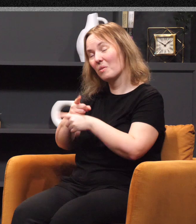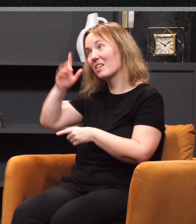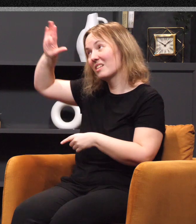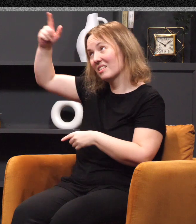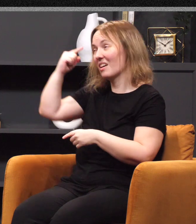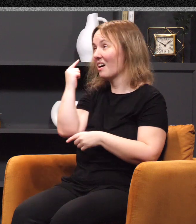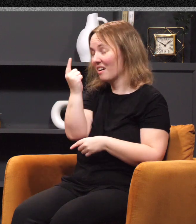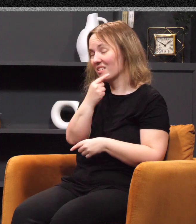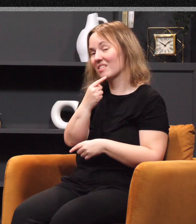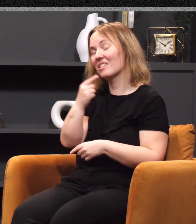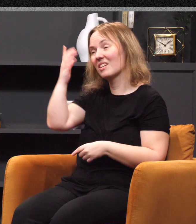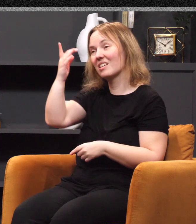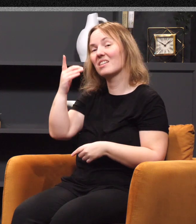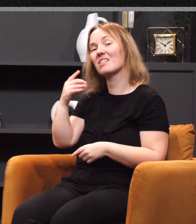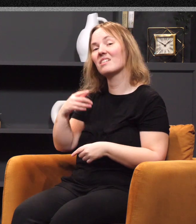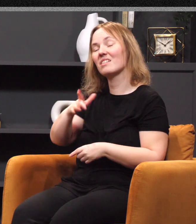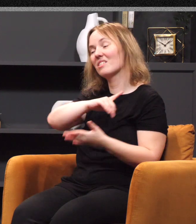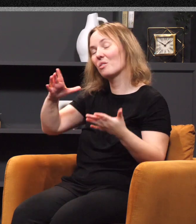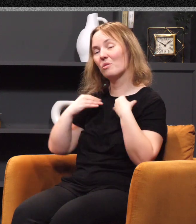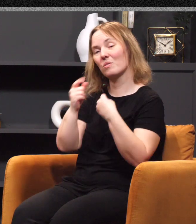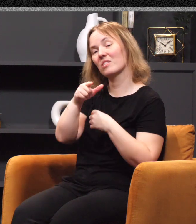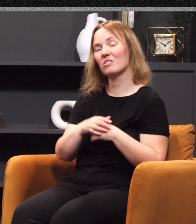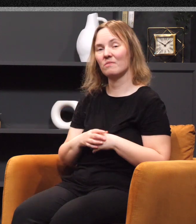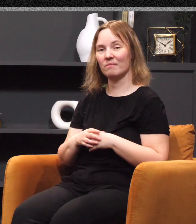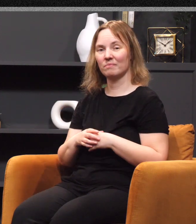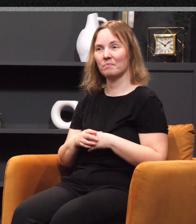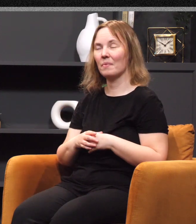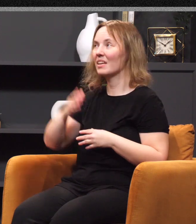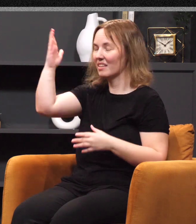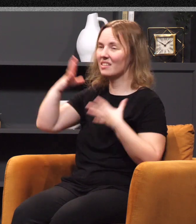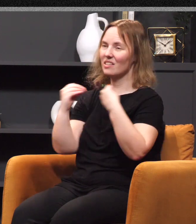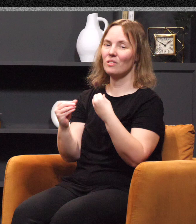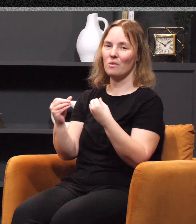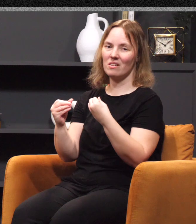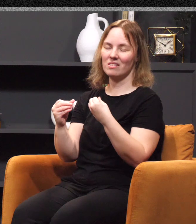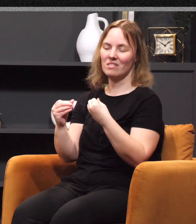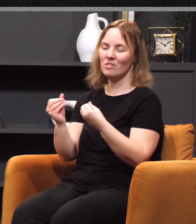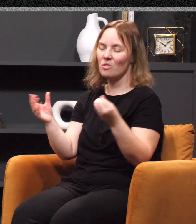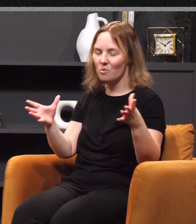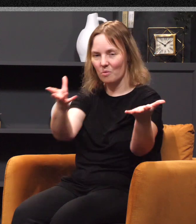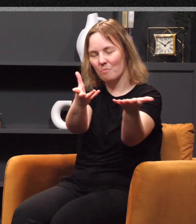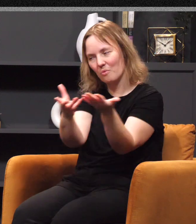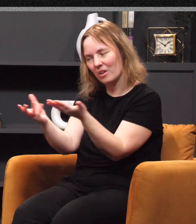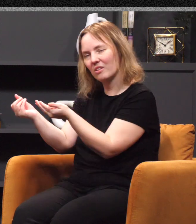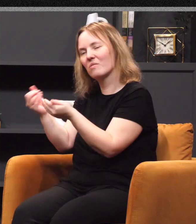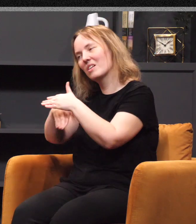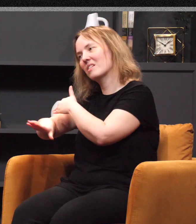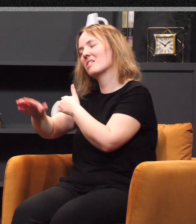then he says, I am the Lord who heals you. I am the Lord who will bring you into that wholeness. As the